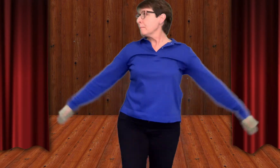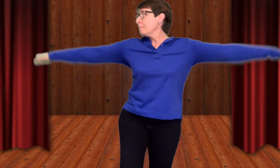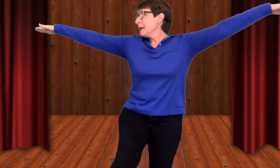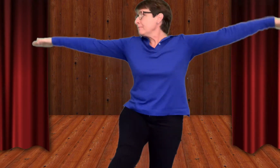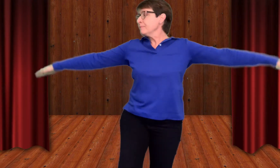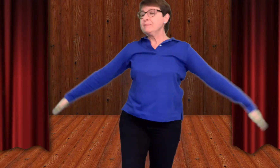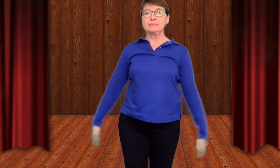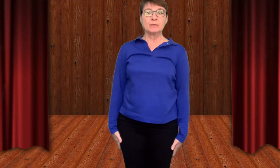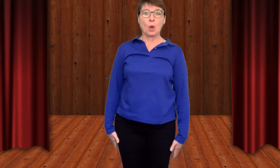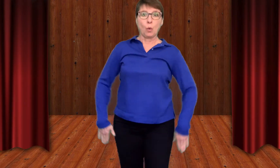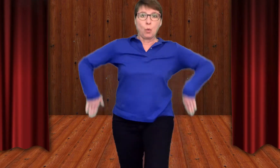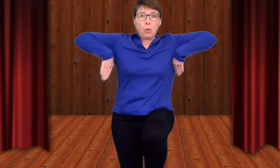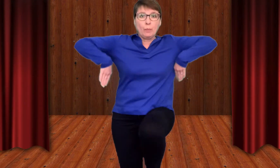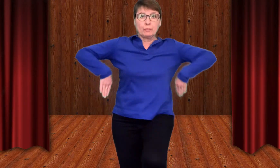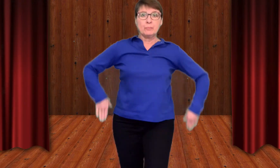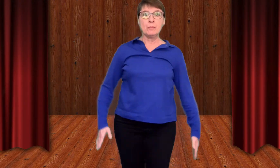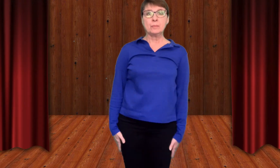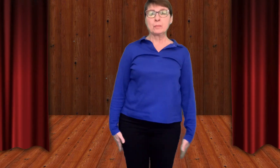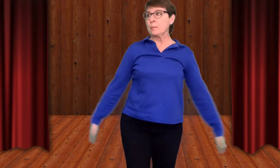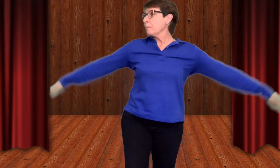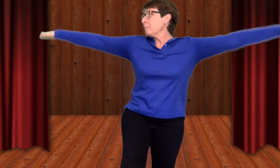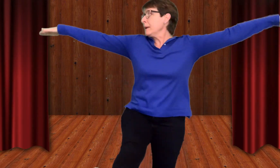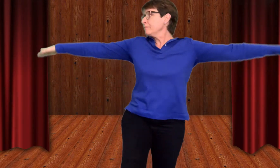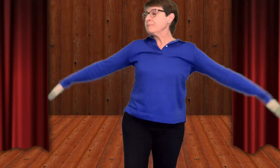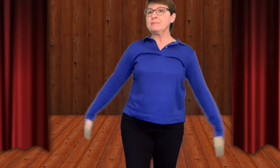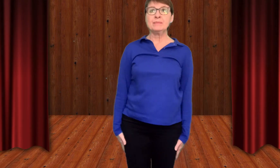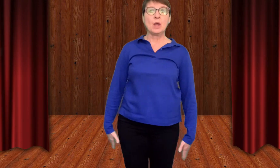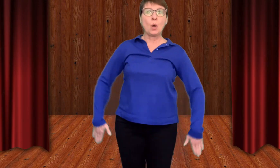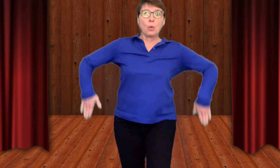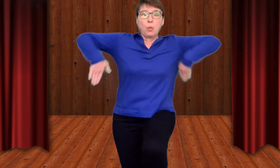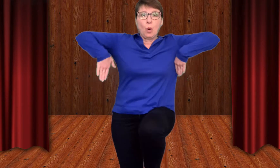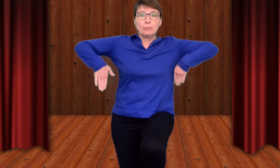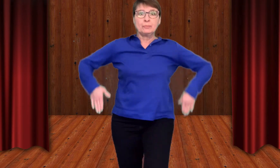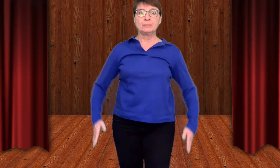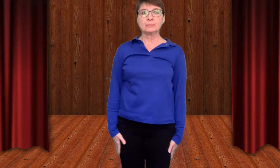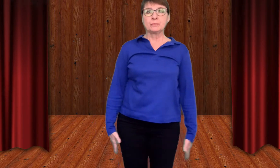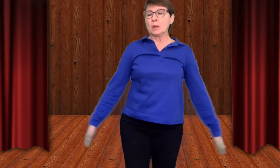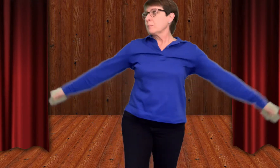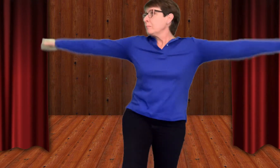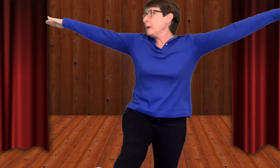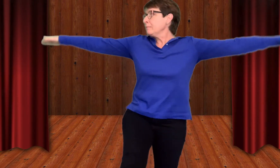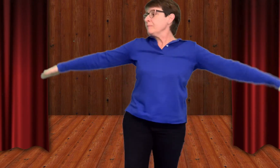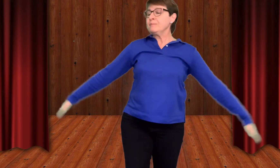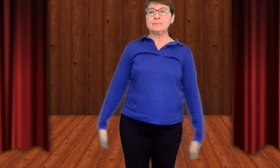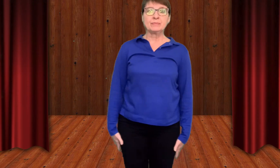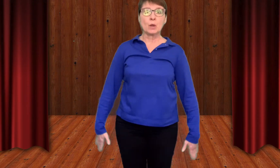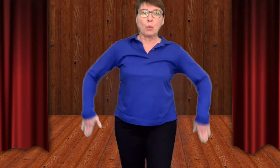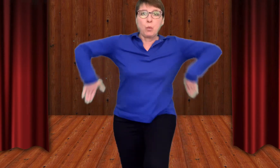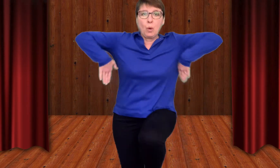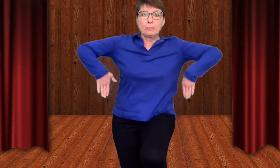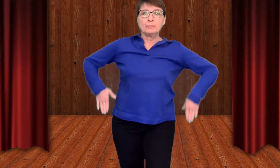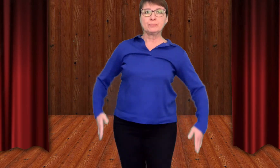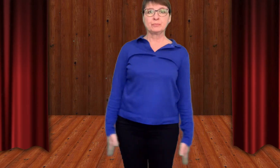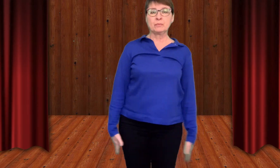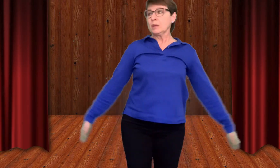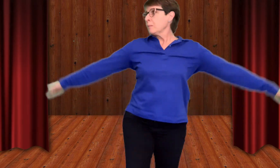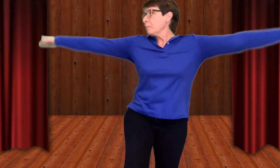Move your head, your arms, and your legs while vocalizing like a machine.